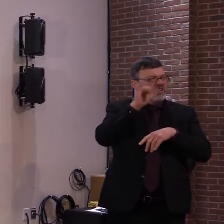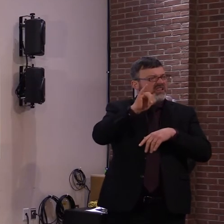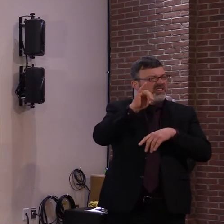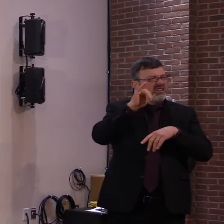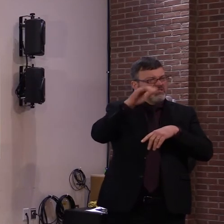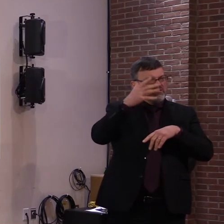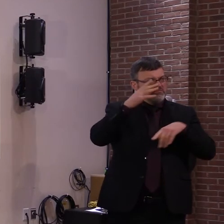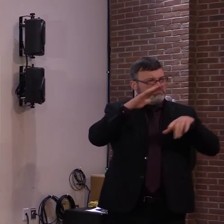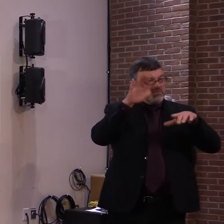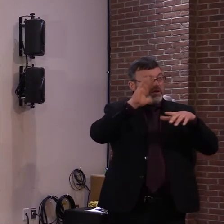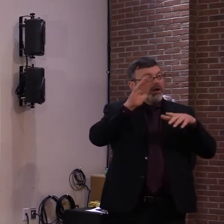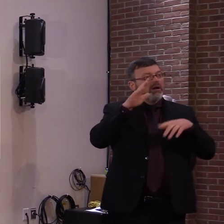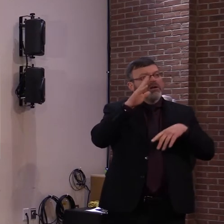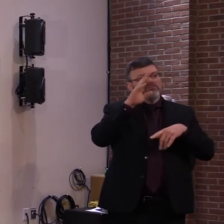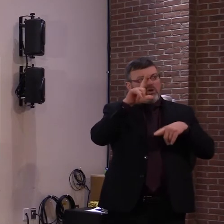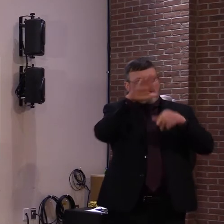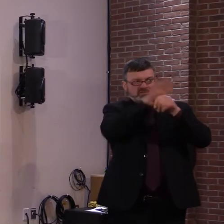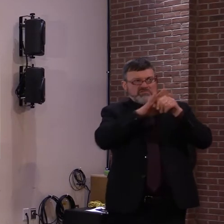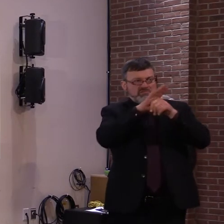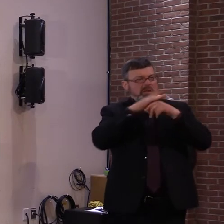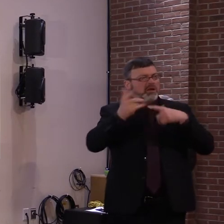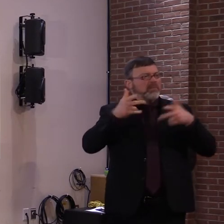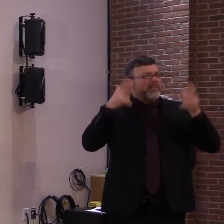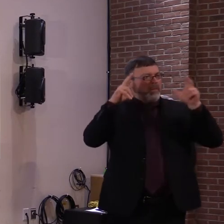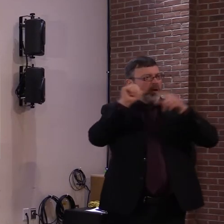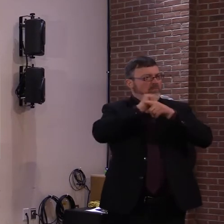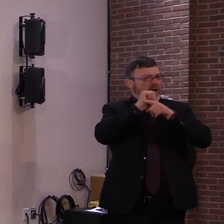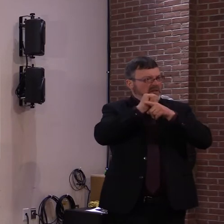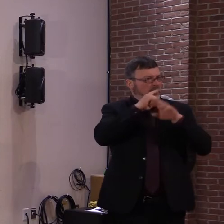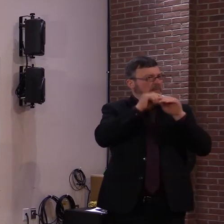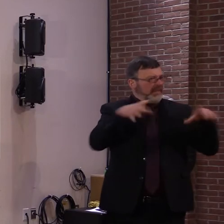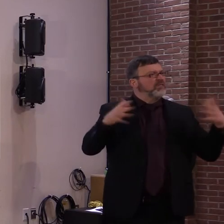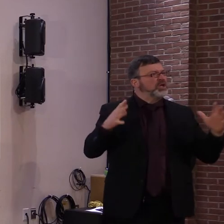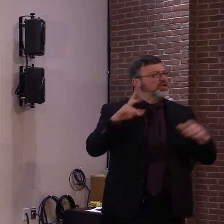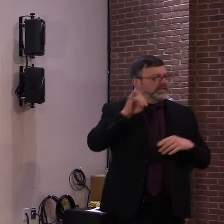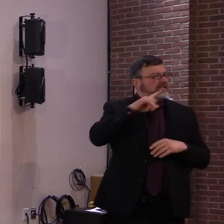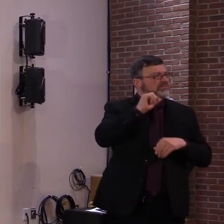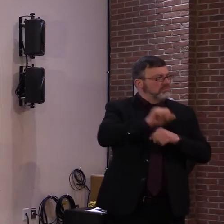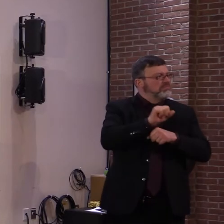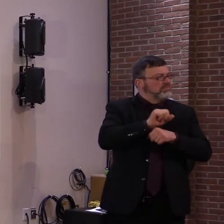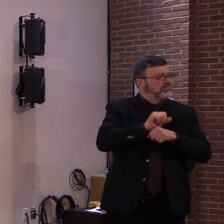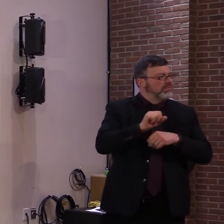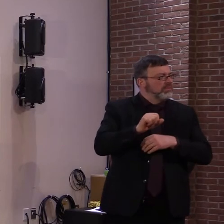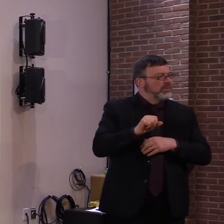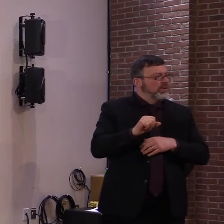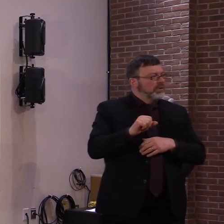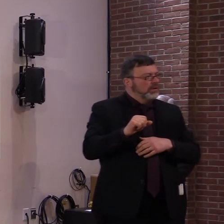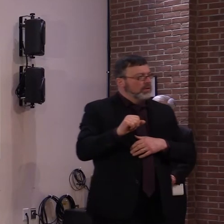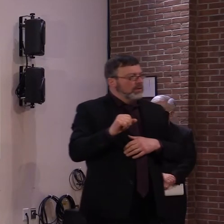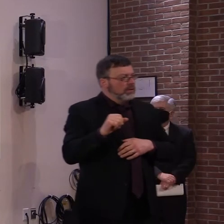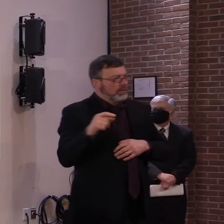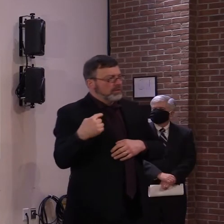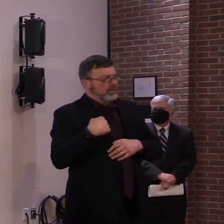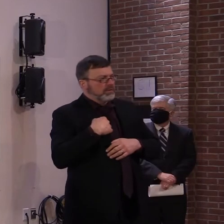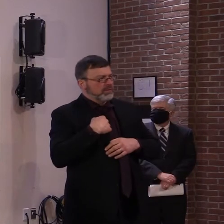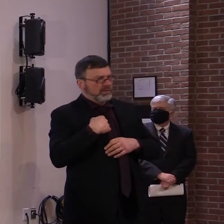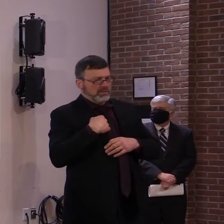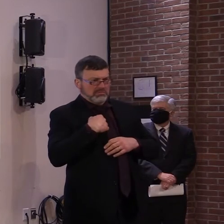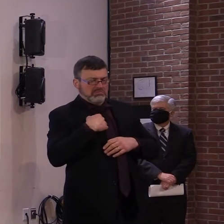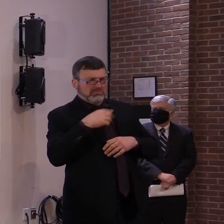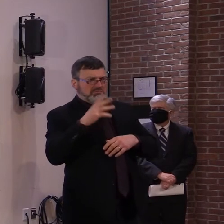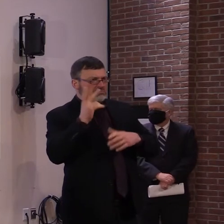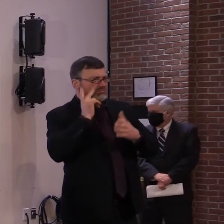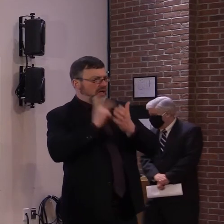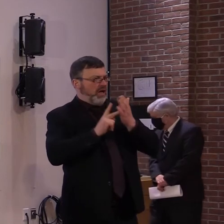Yeah, thanks, Mike. I'm not aware of the specific situation. Um, in our guidance, you we put a hold on practice per se. Uh,